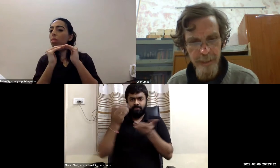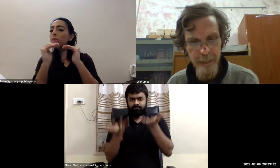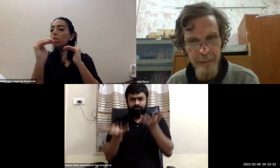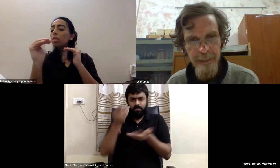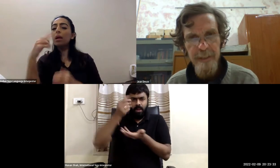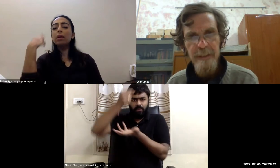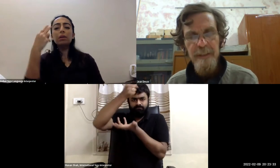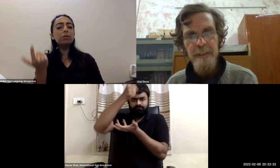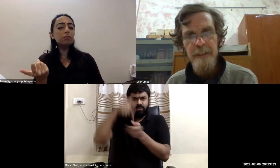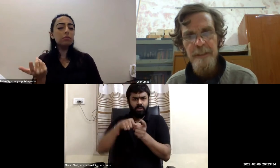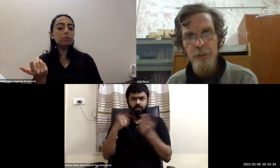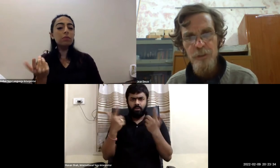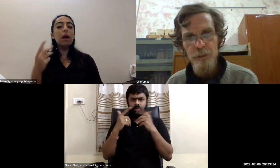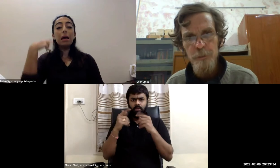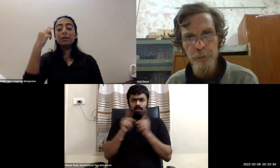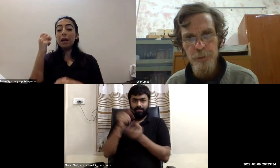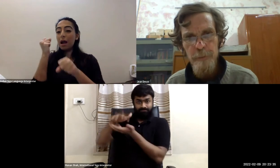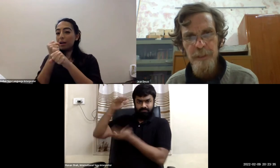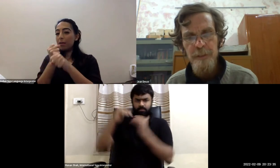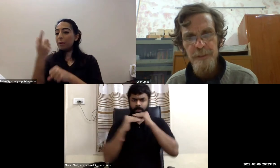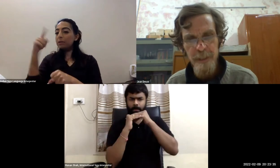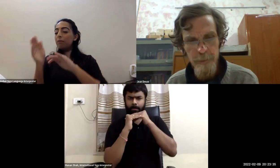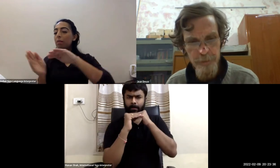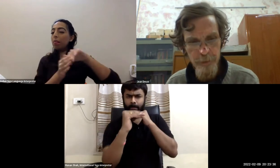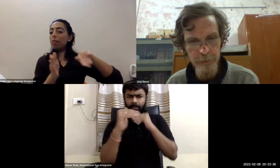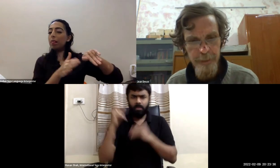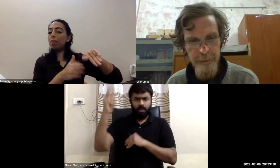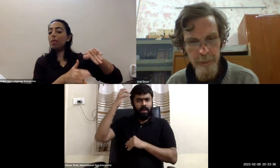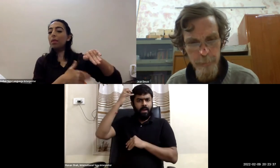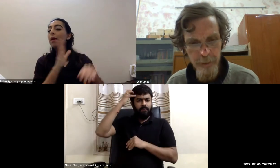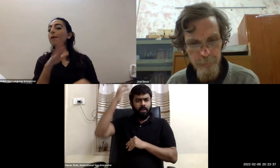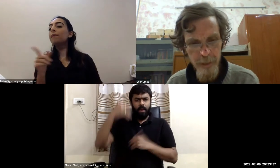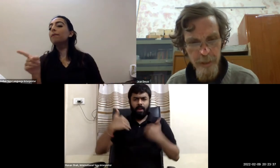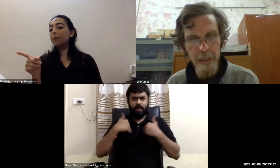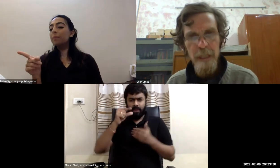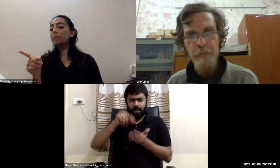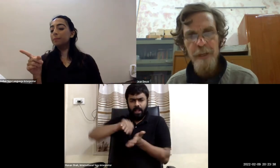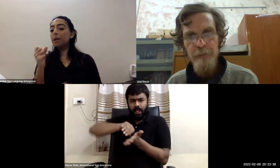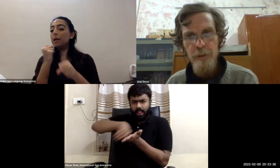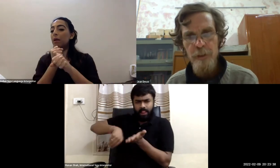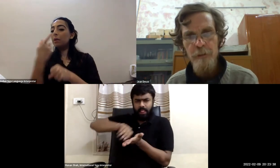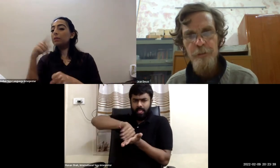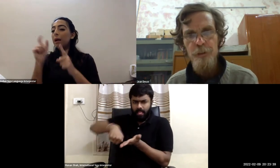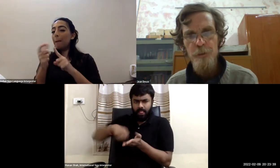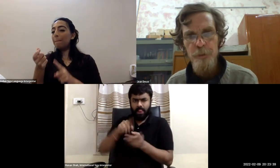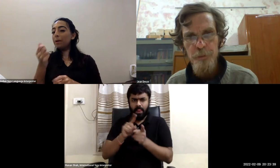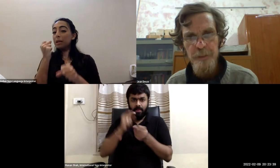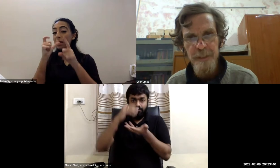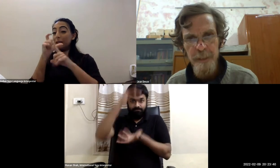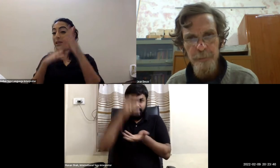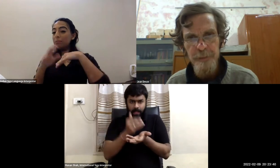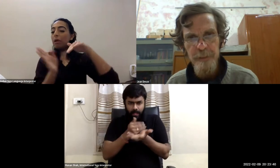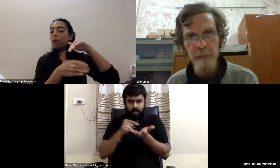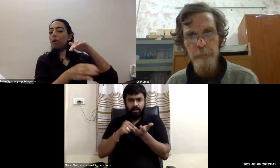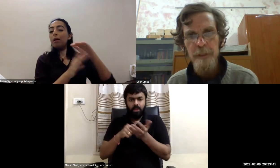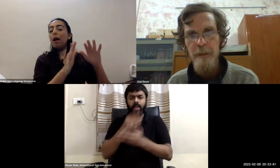to sideline these non-contributory pension schemes under nsap in favor of contributory